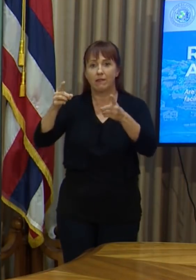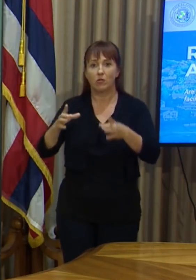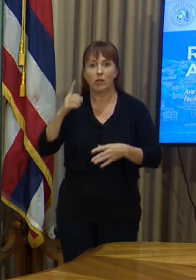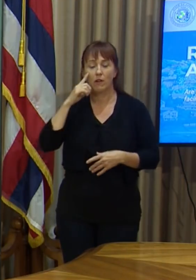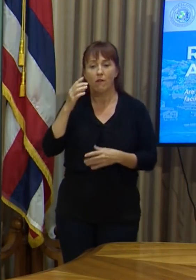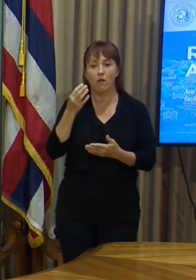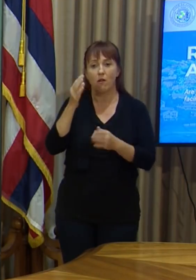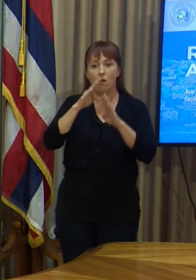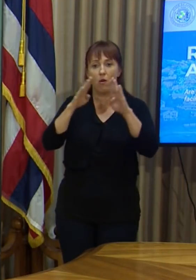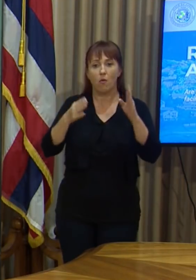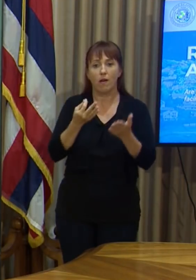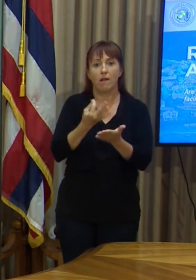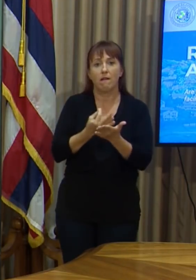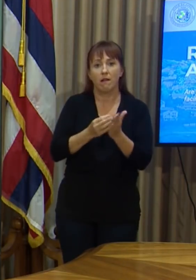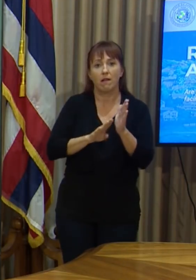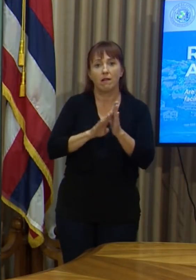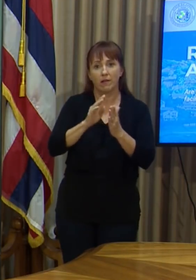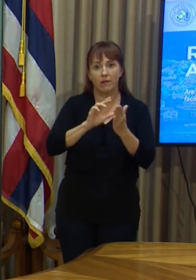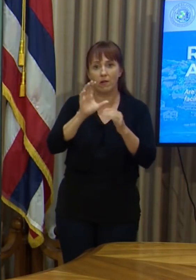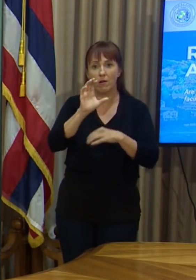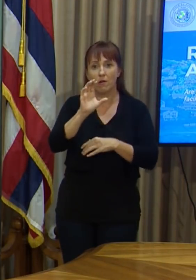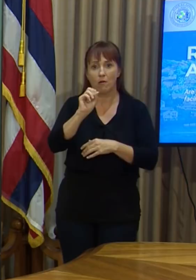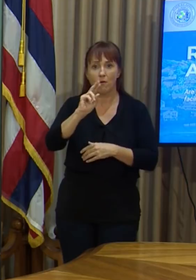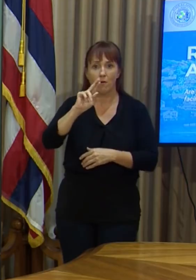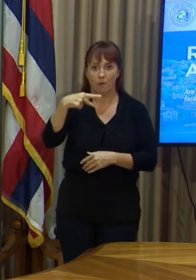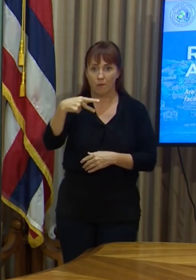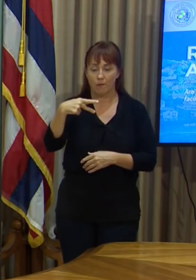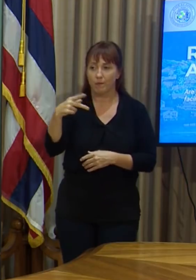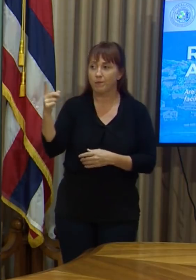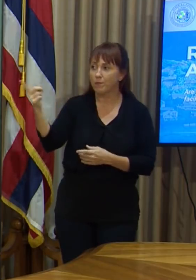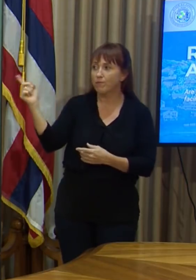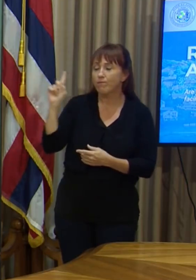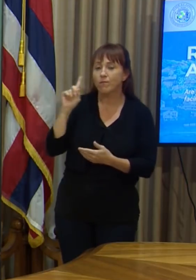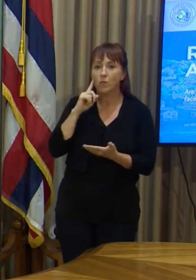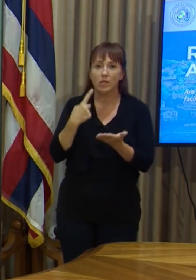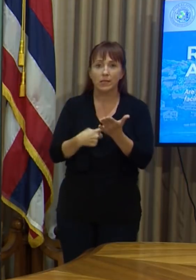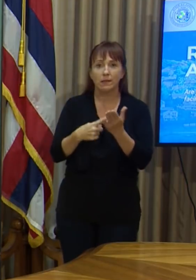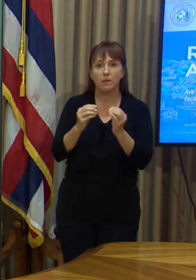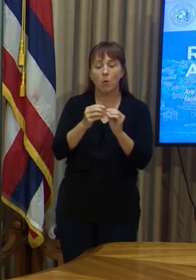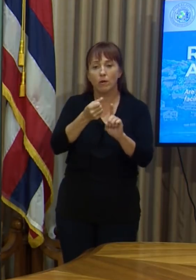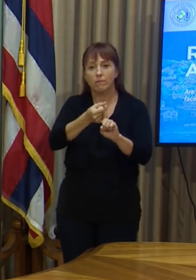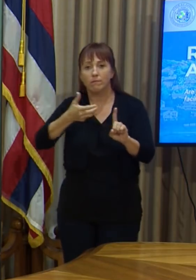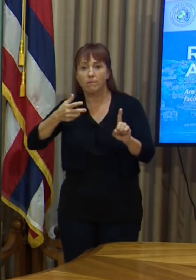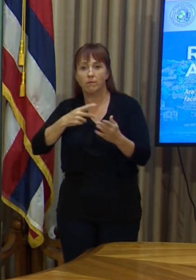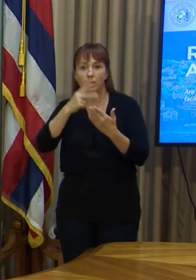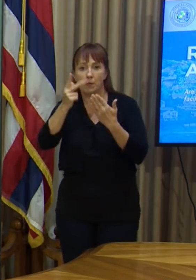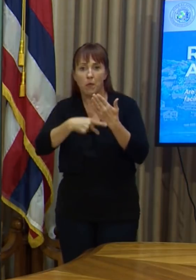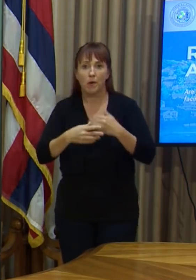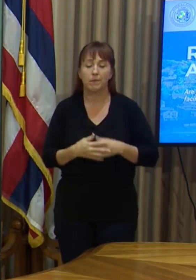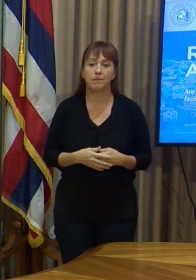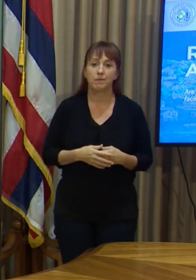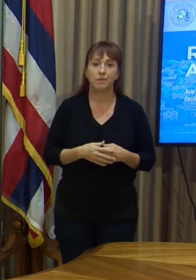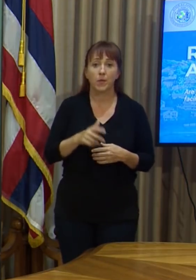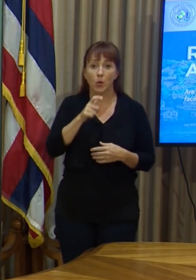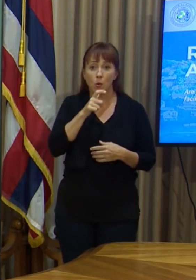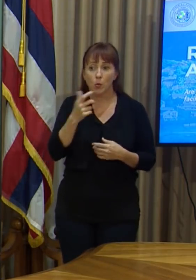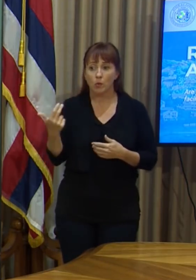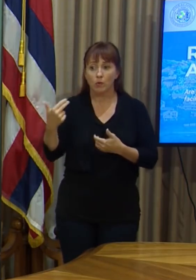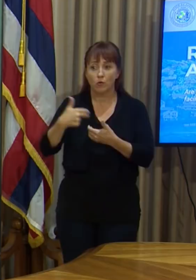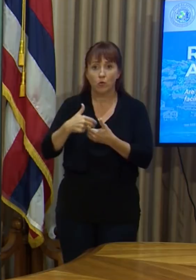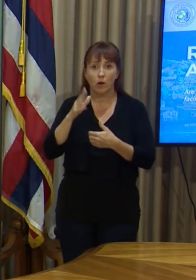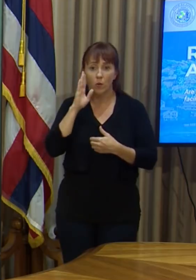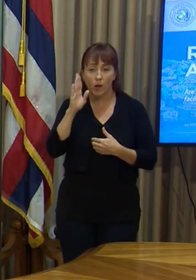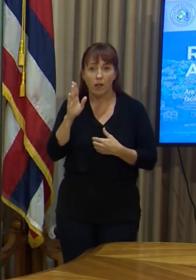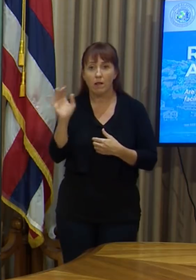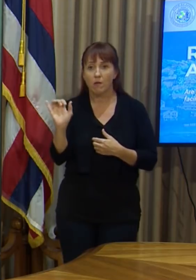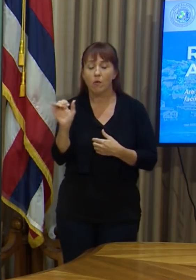Finance Development Corporation to discuss the details of this program. Also with us today are our